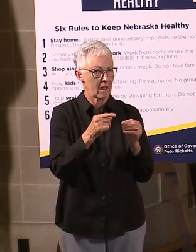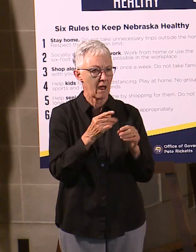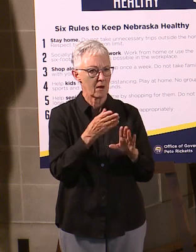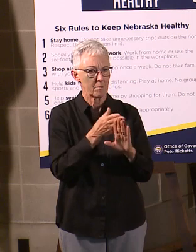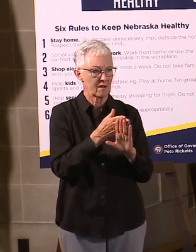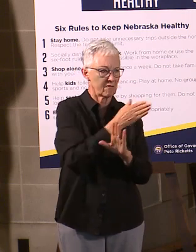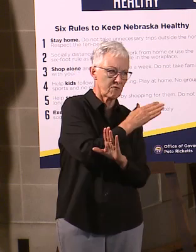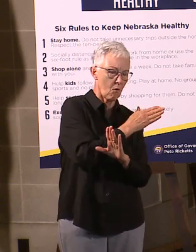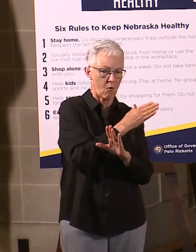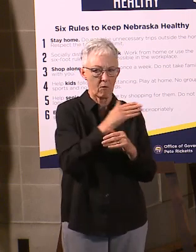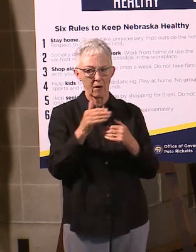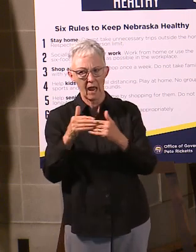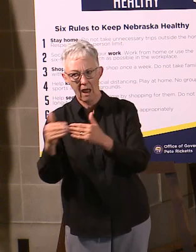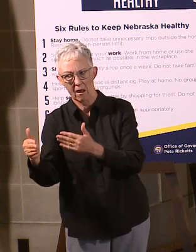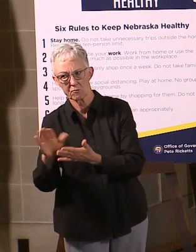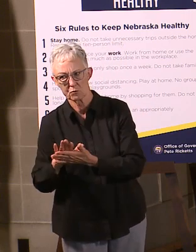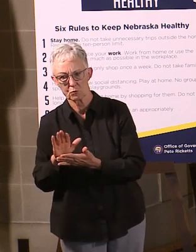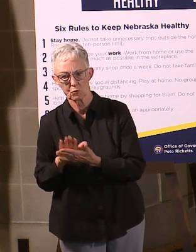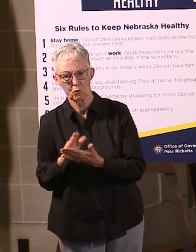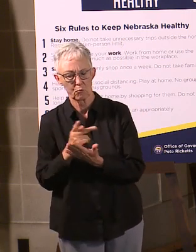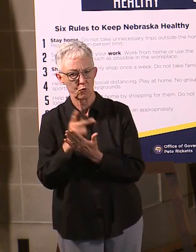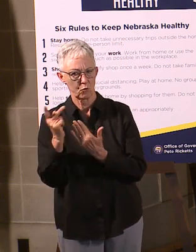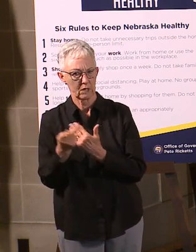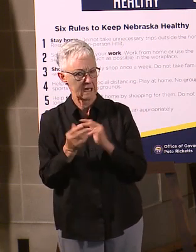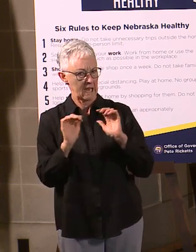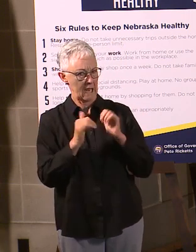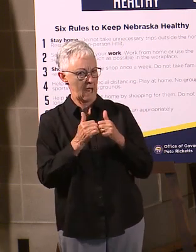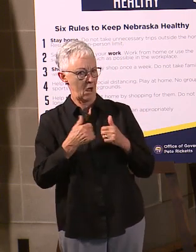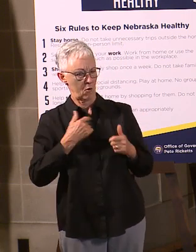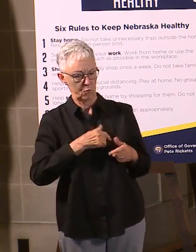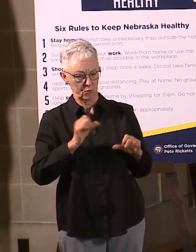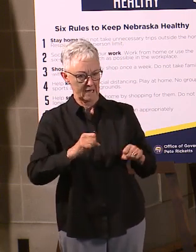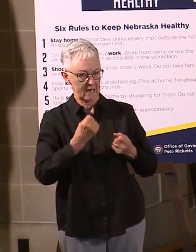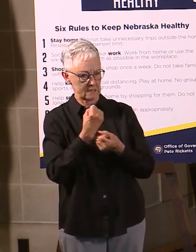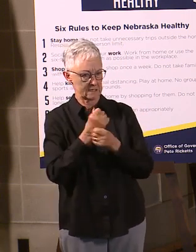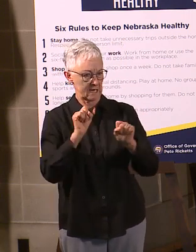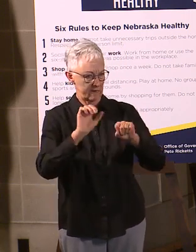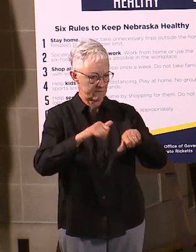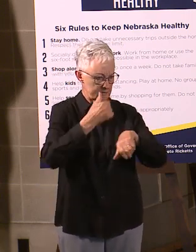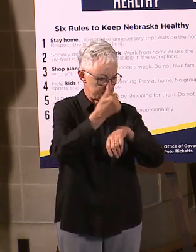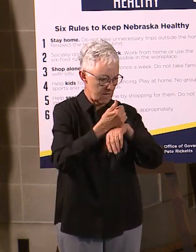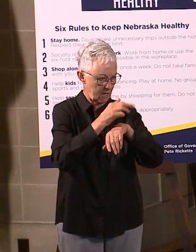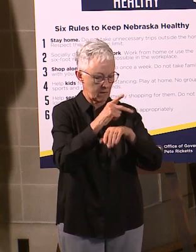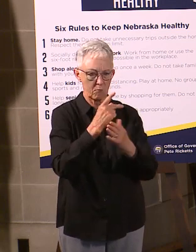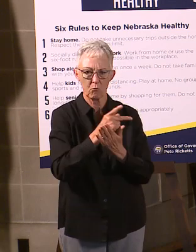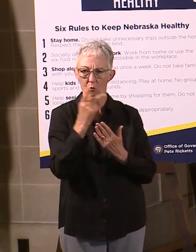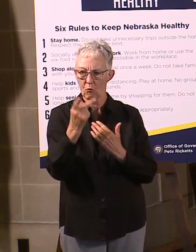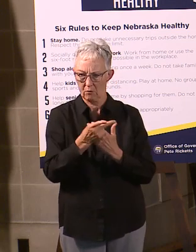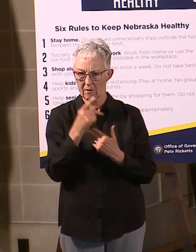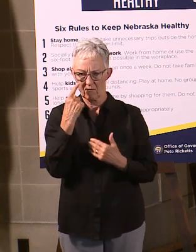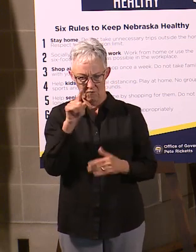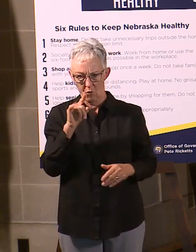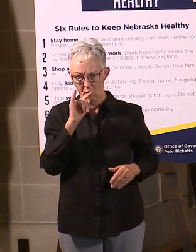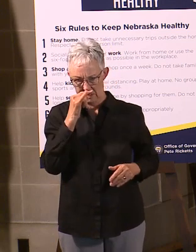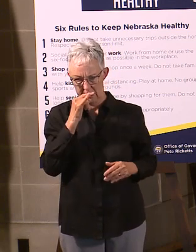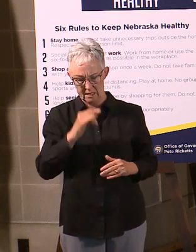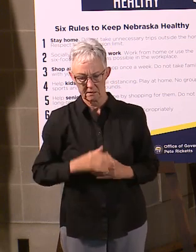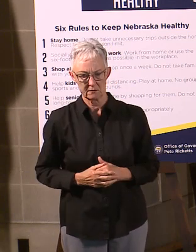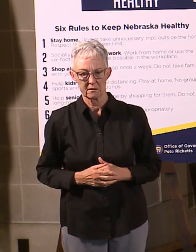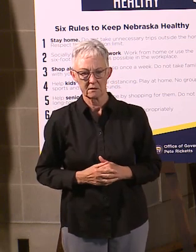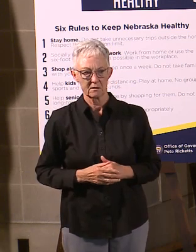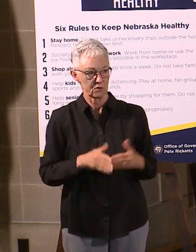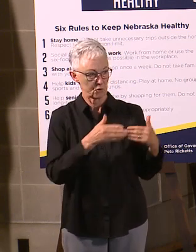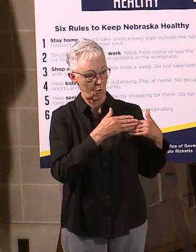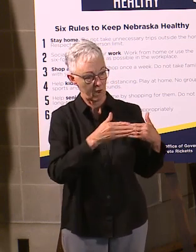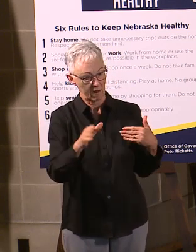safely with students across the state. I think we're going to, as we kind of get past May and into the summer, we're really going to have to start getting creative on how we